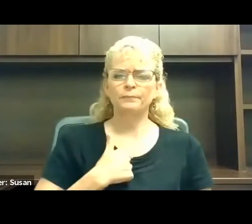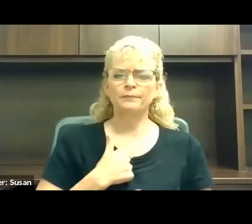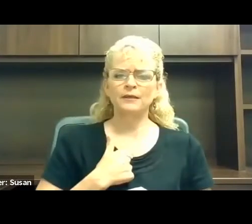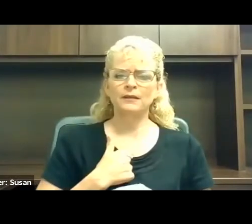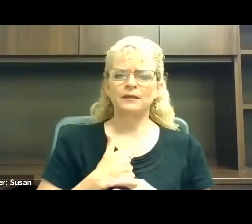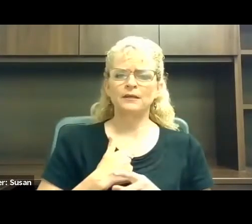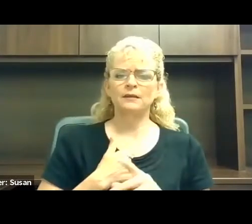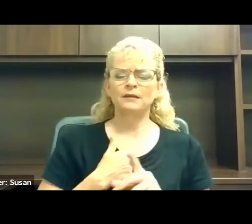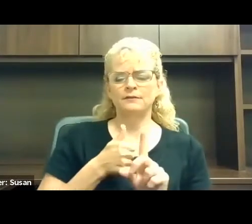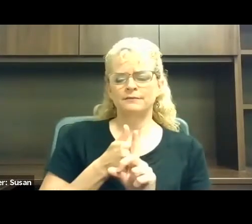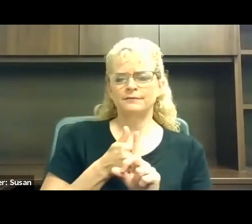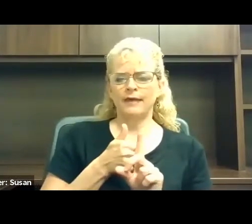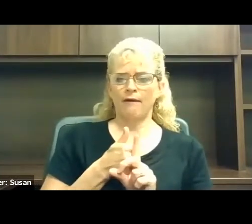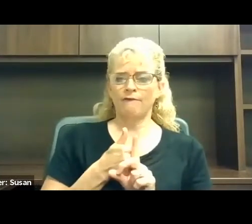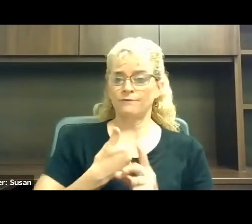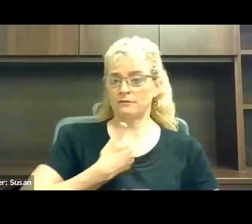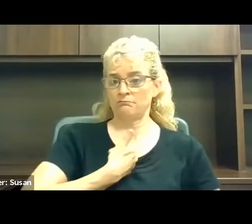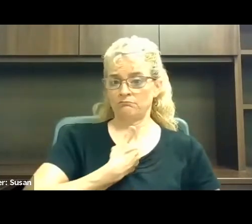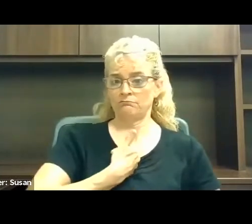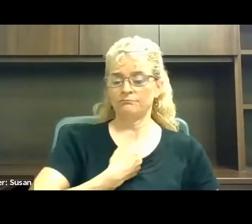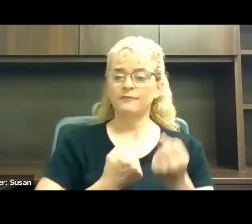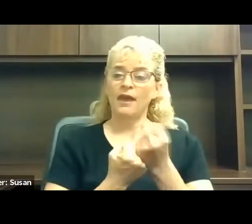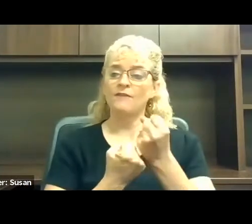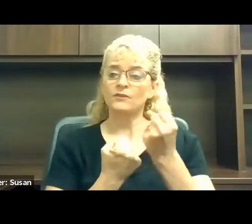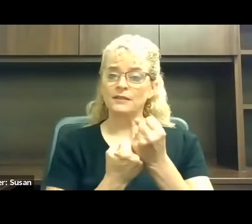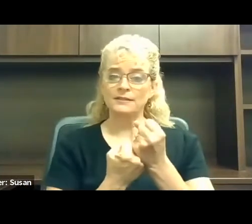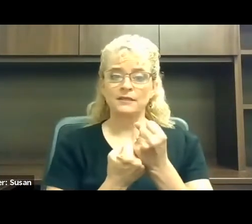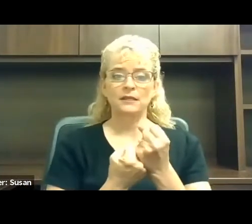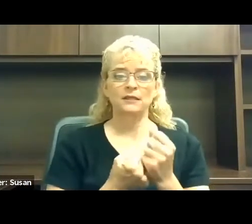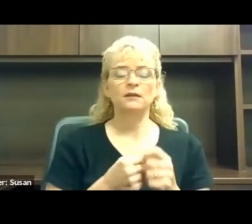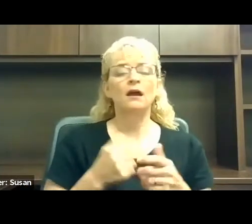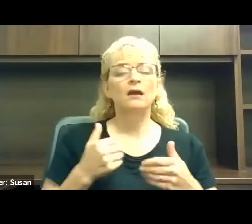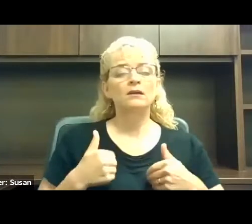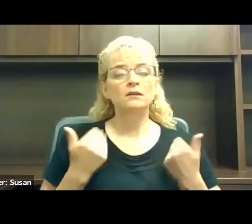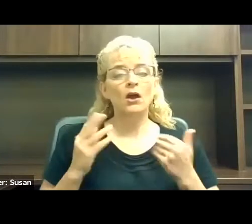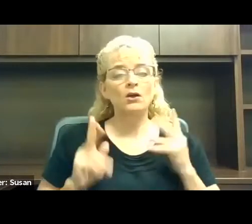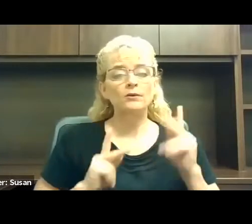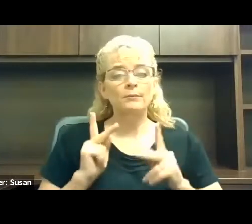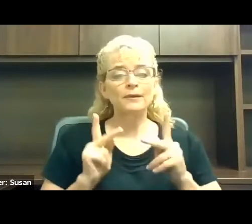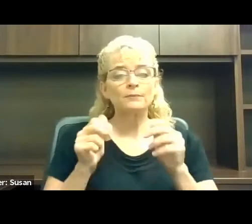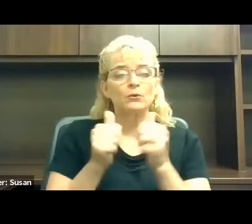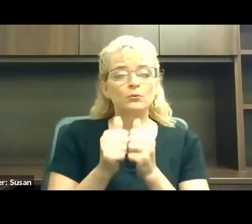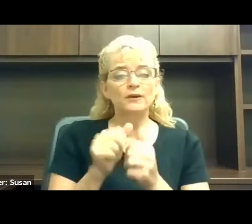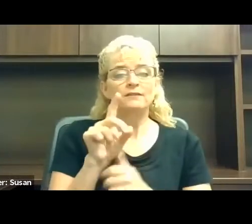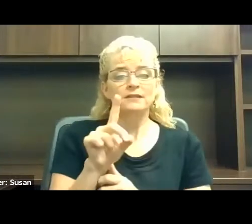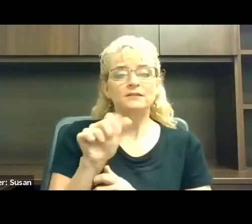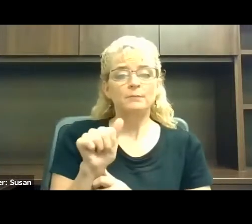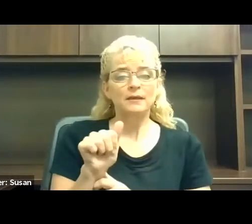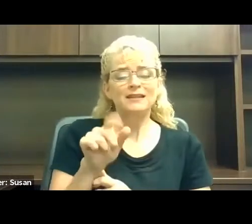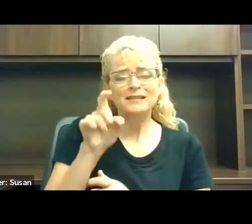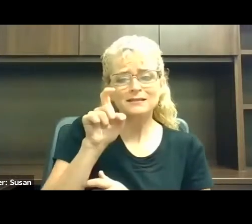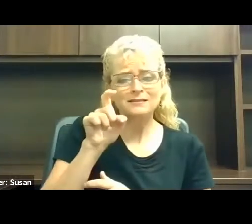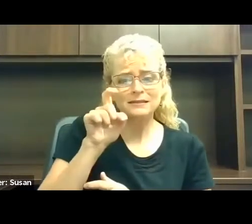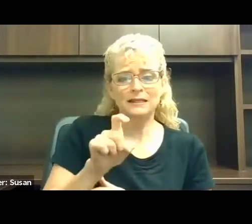-advocacy. Young people with disabilities need to learn that their